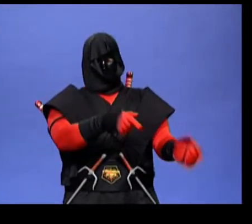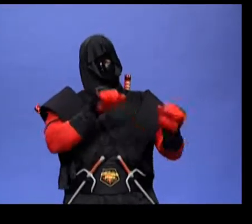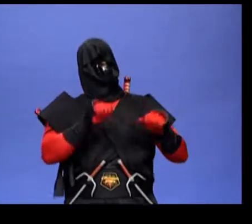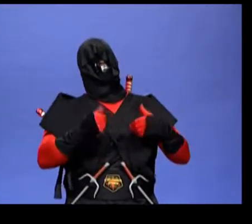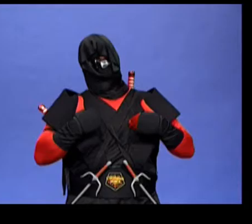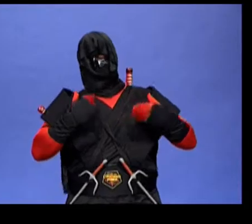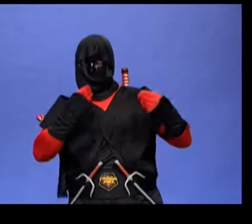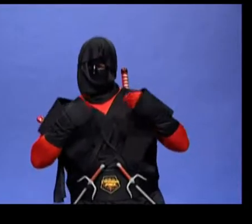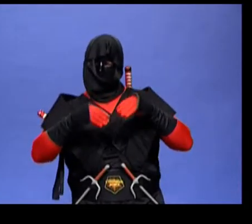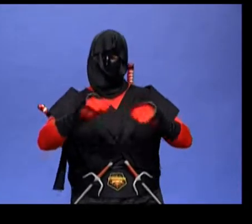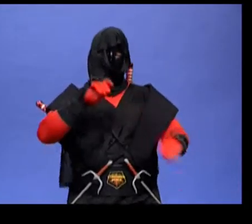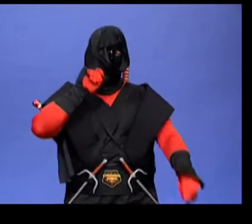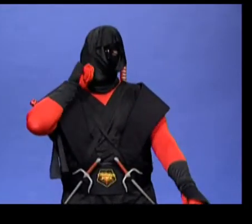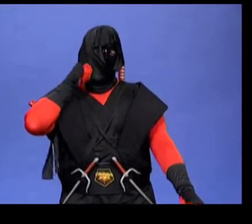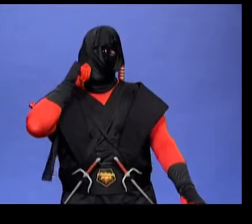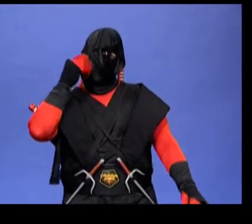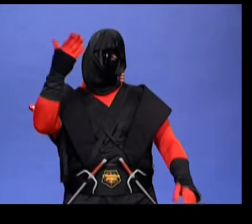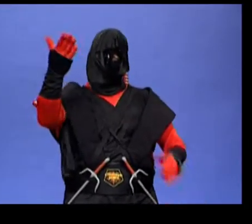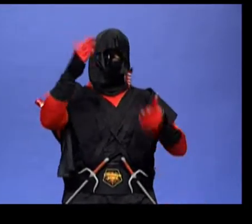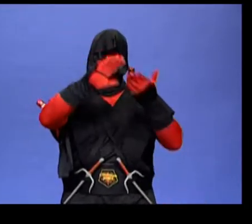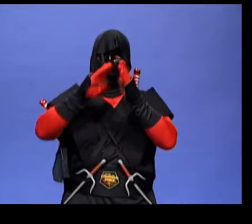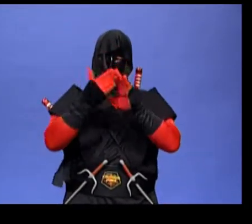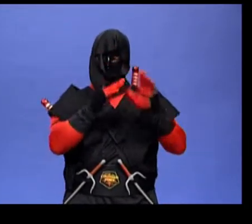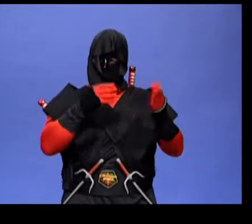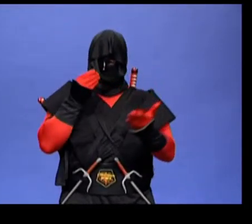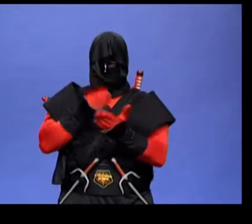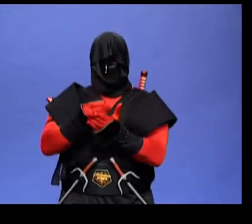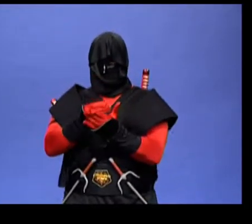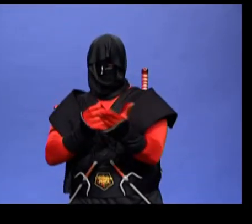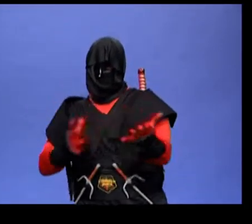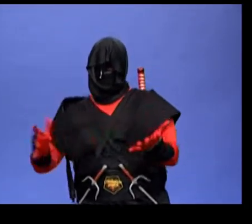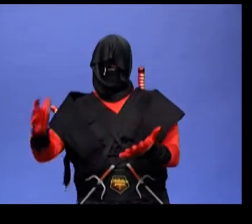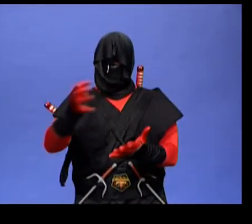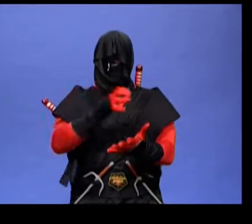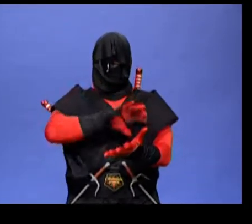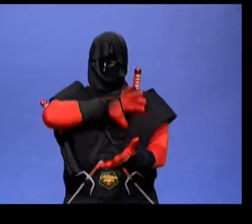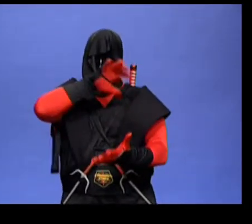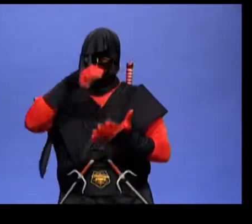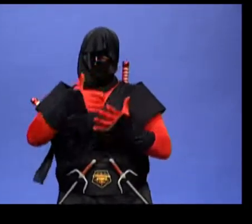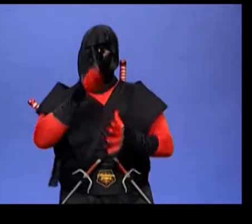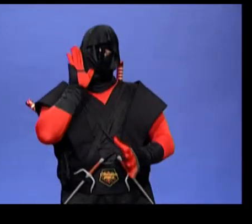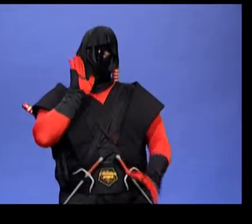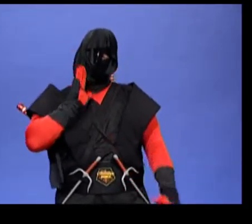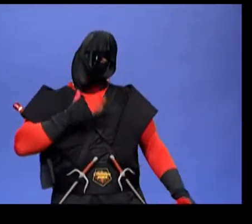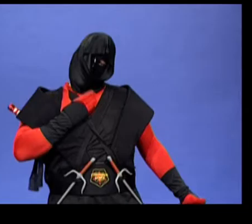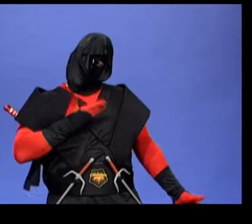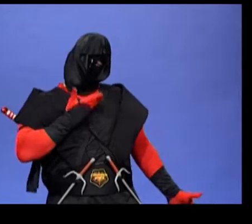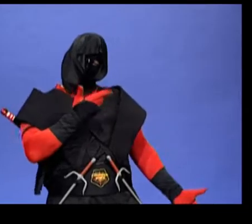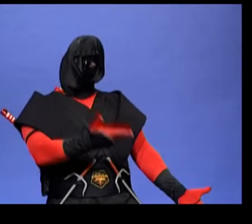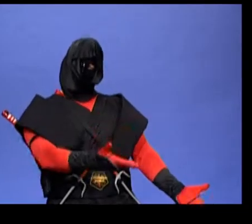my apples, boy, and sell them in the city. And then you will have money, and you will be happy.